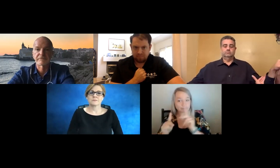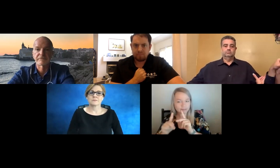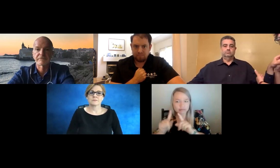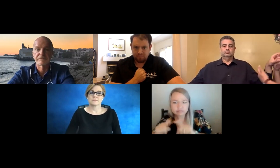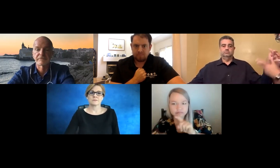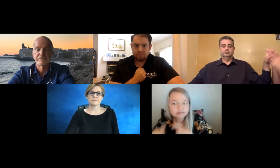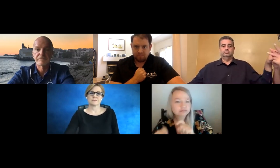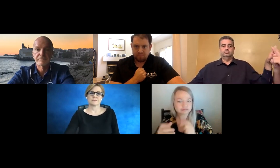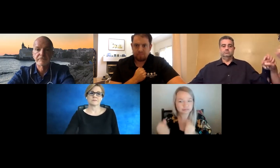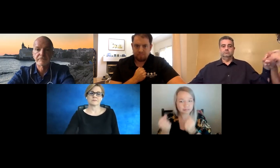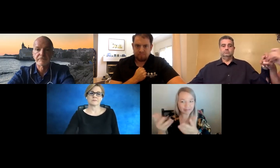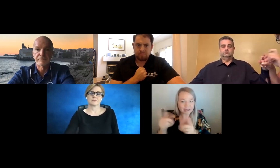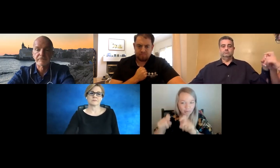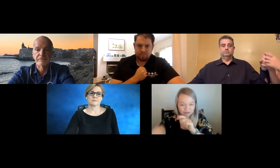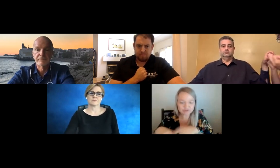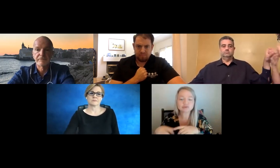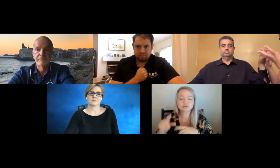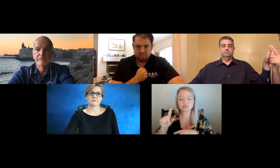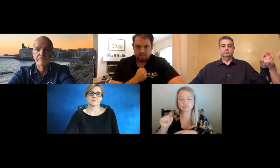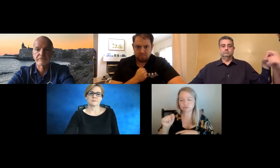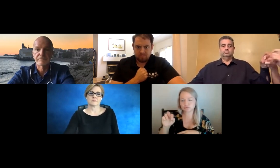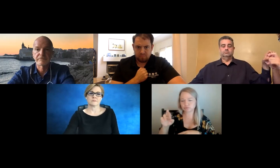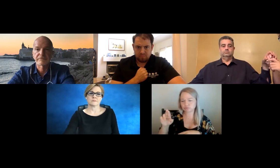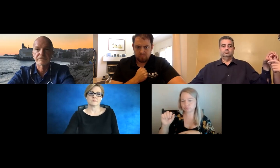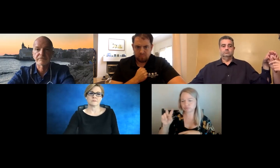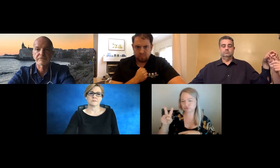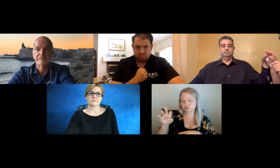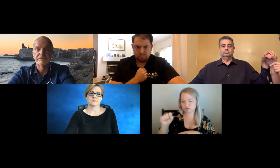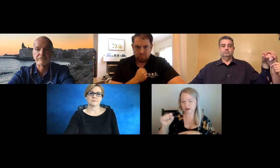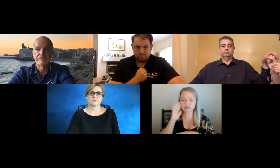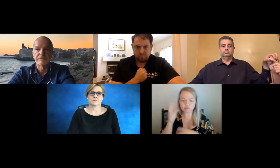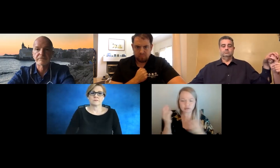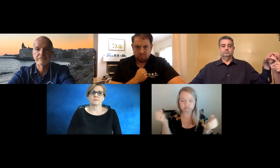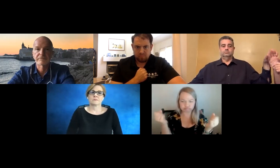We do have quite a number of questions that people have posted in the chat throughout the talk.